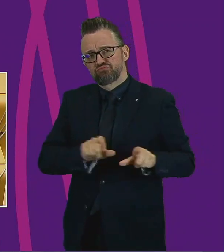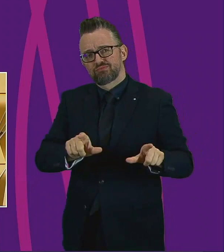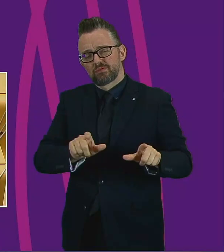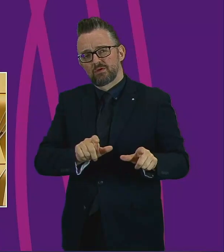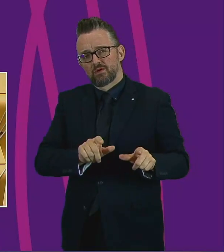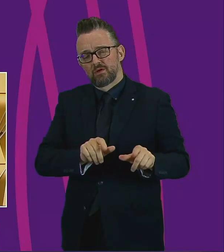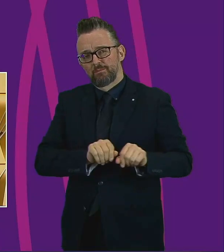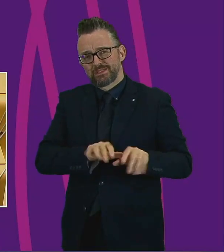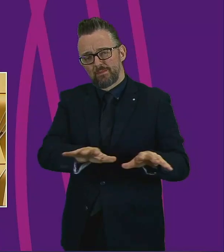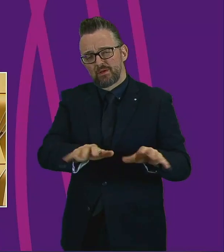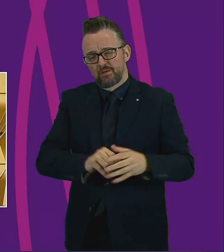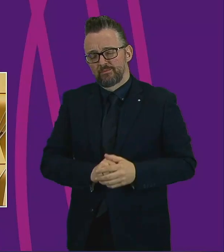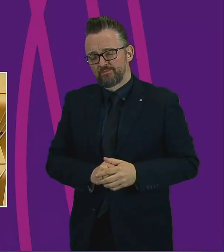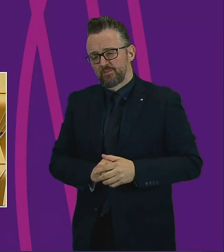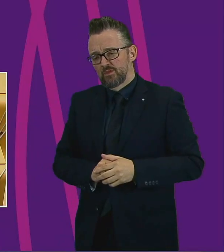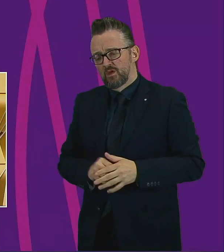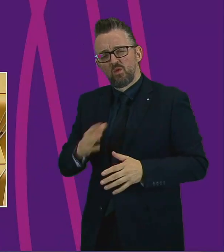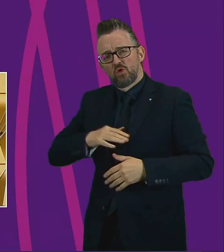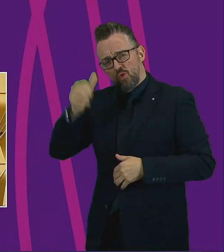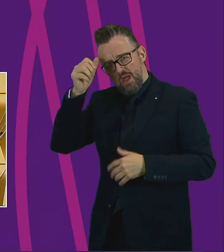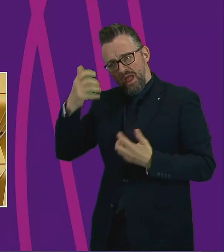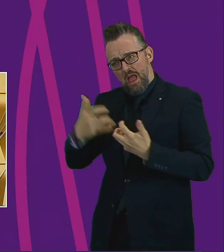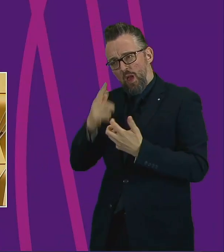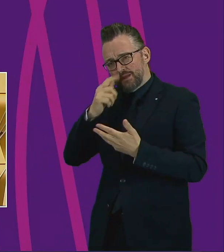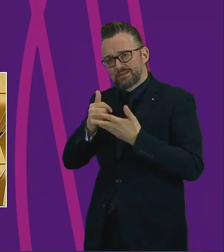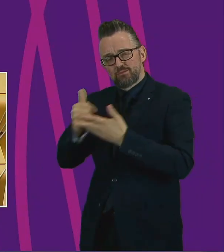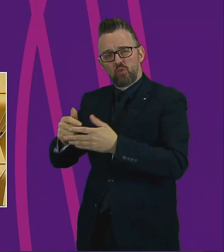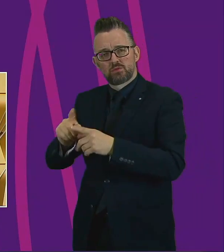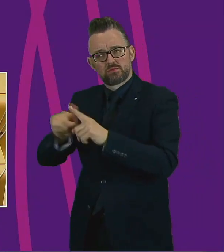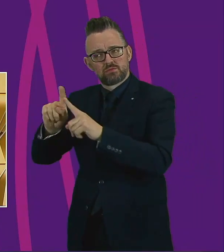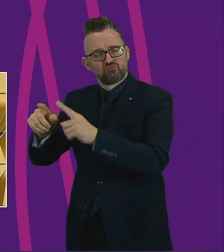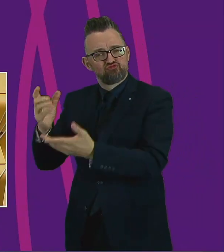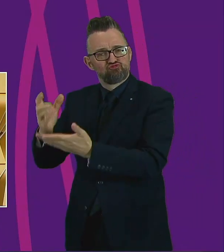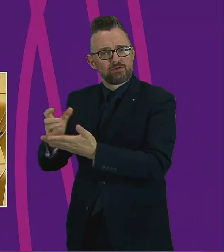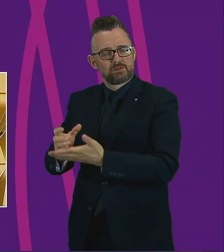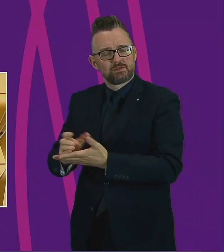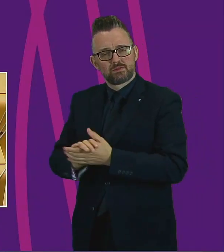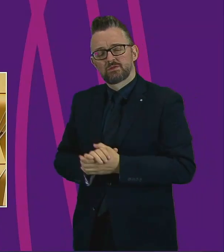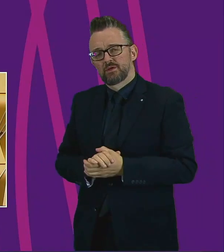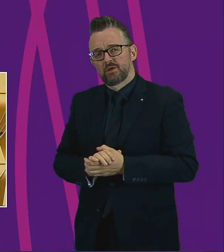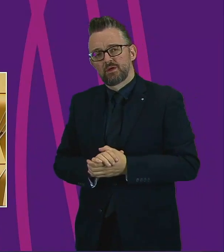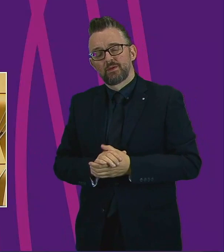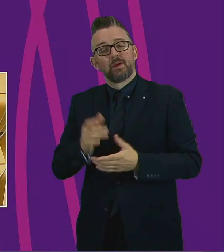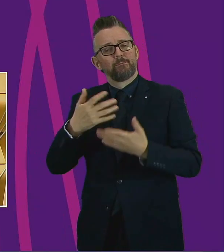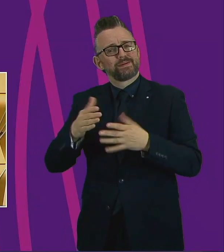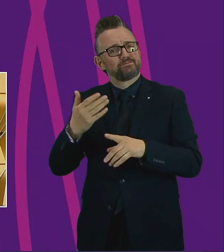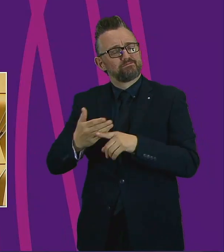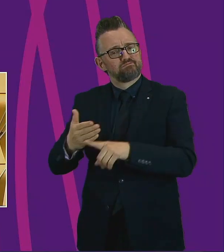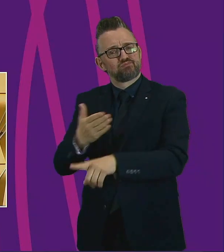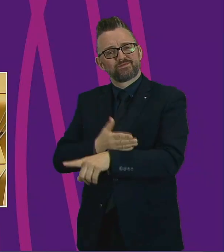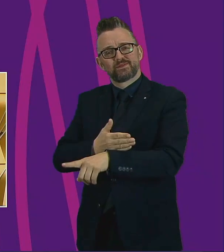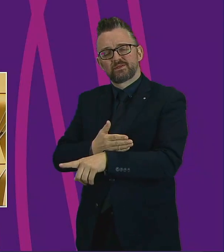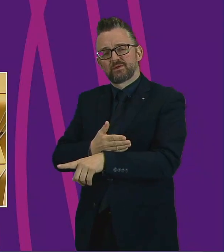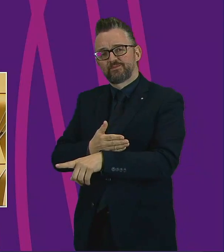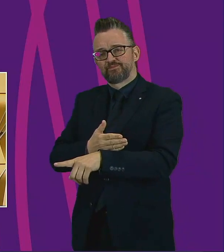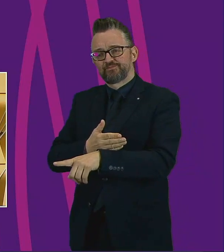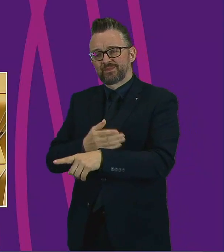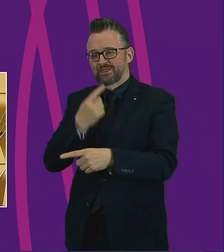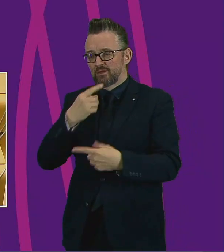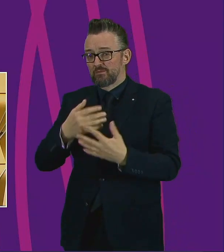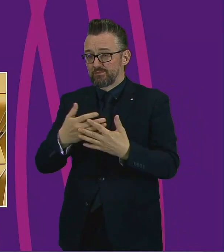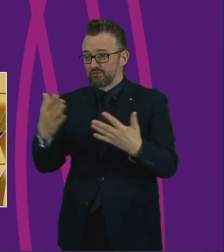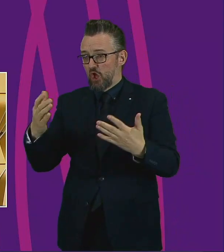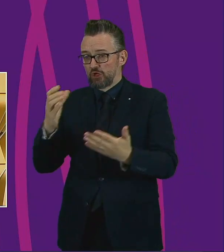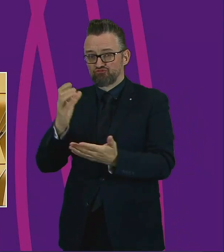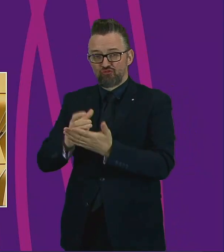mention how we're going to support third sector organisations. It's been referenced before that there's a large scale of third sector